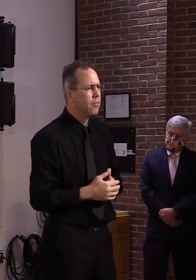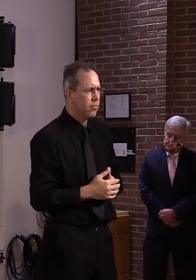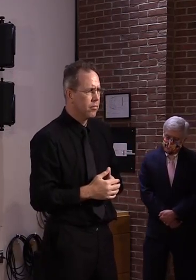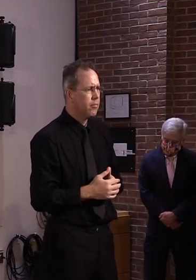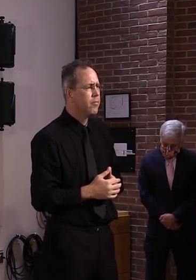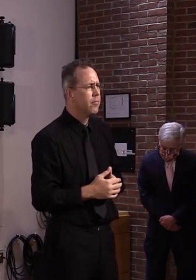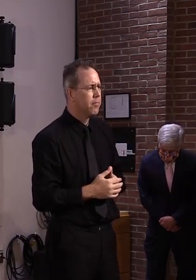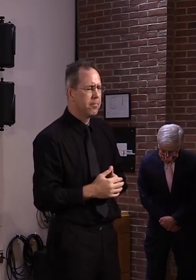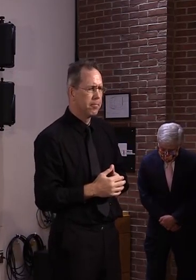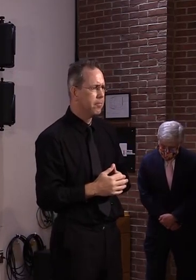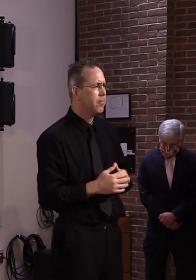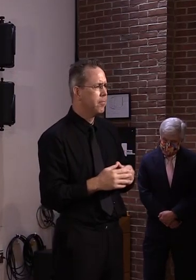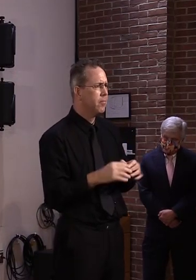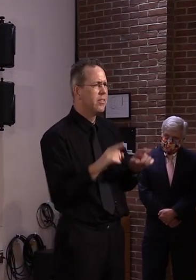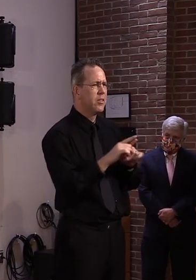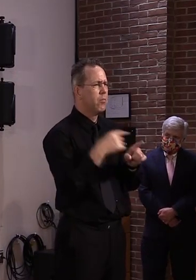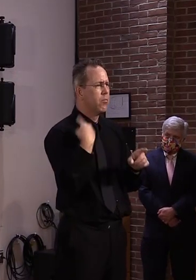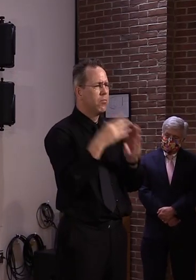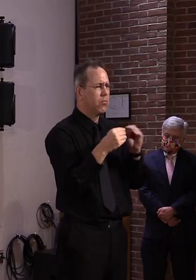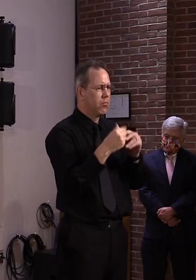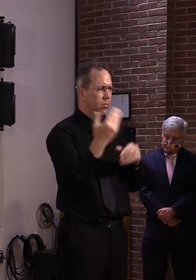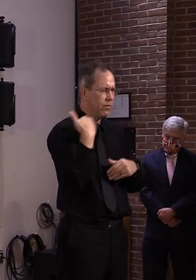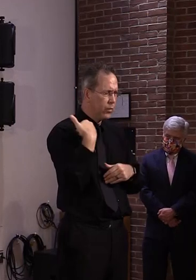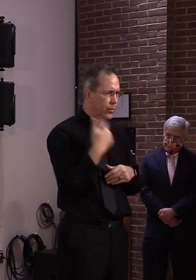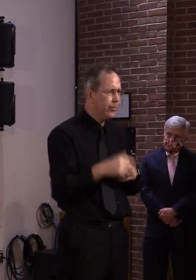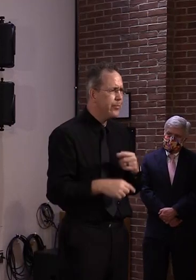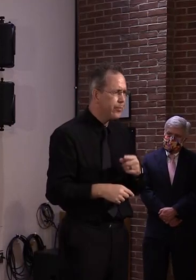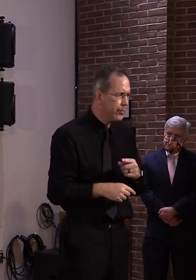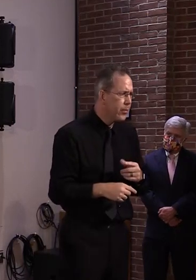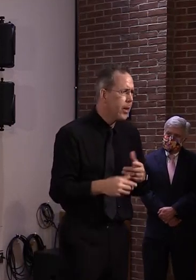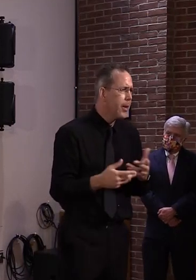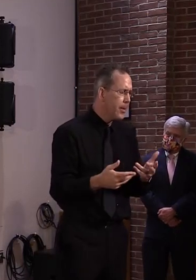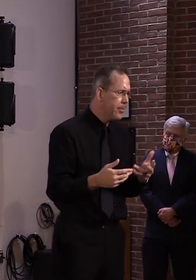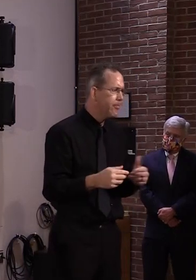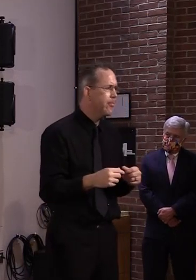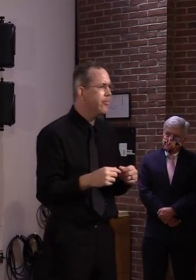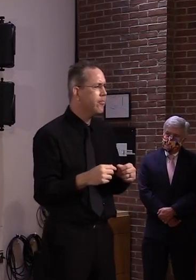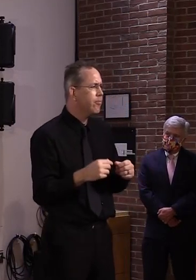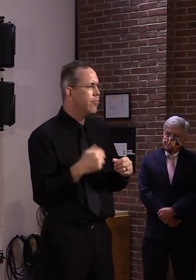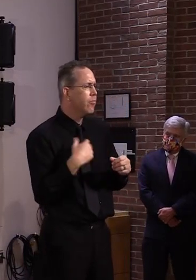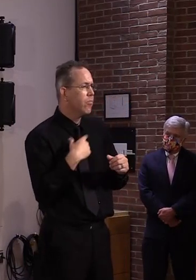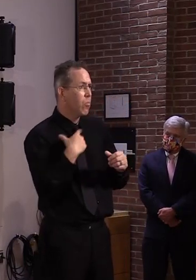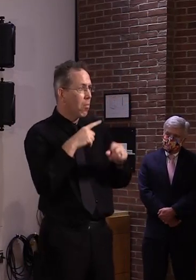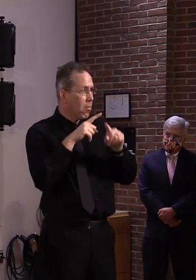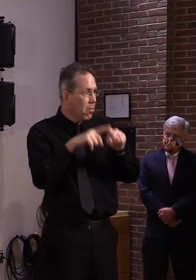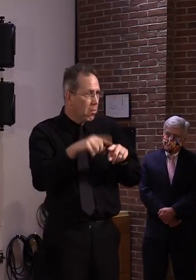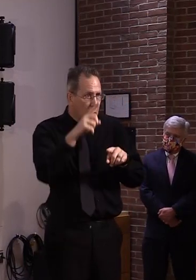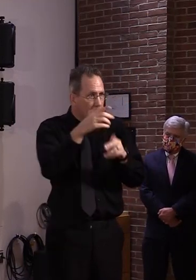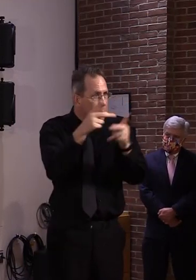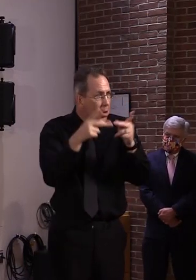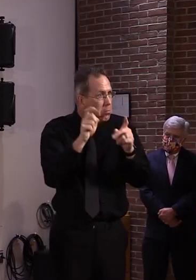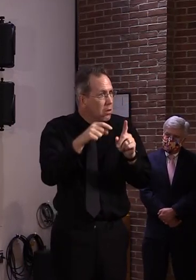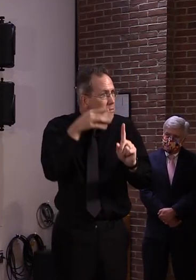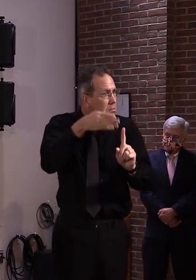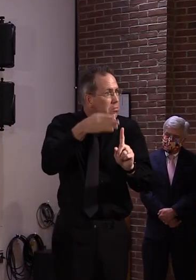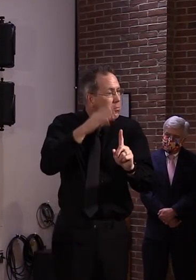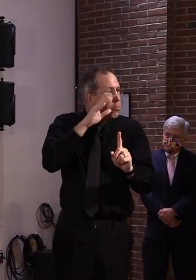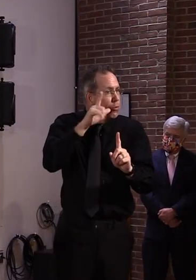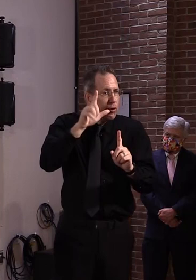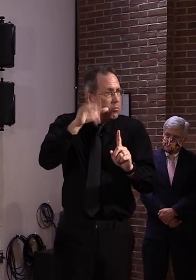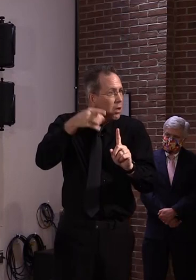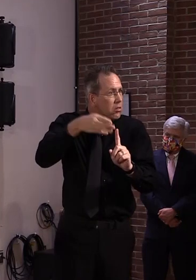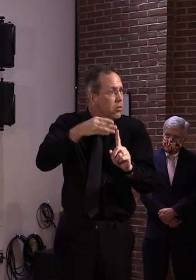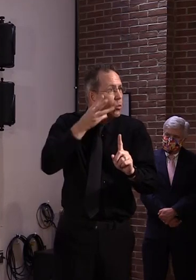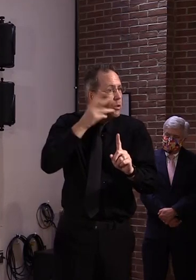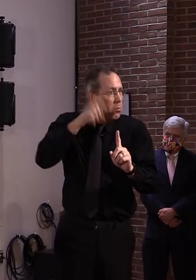an earlier question about not relying on one platform for testing, I want to expand that to talk